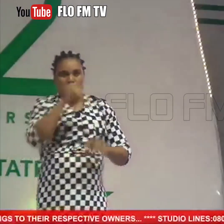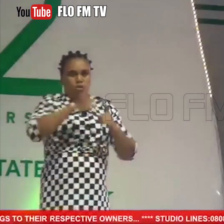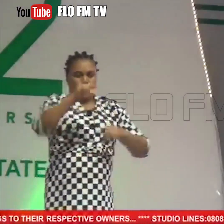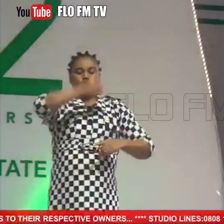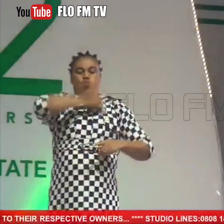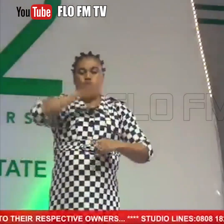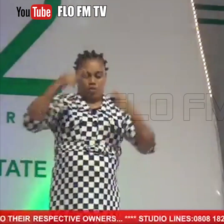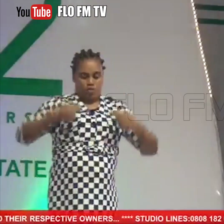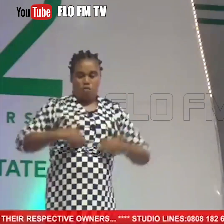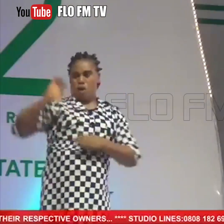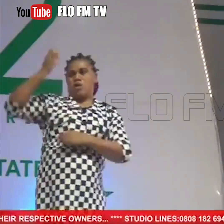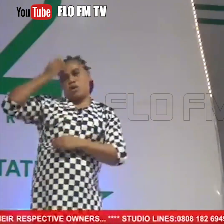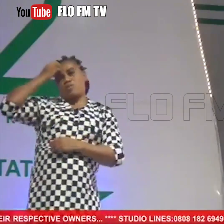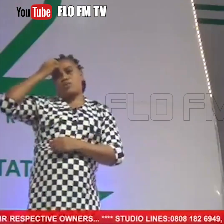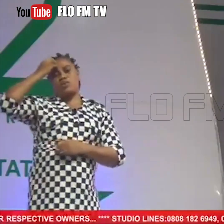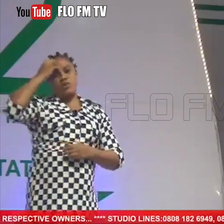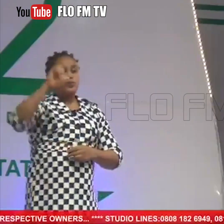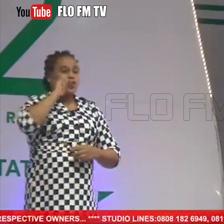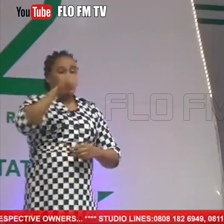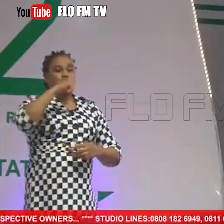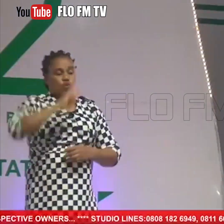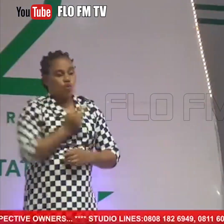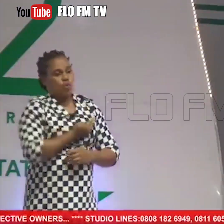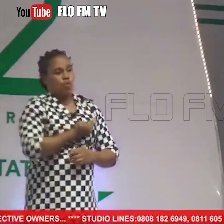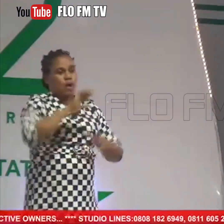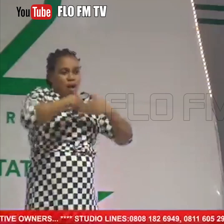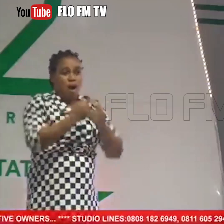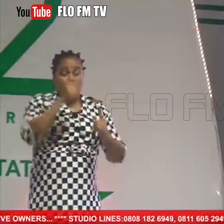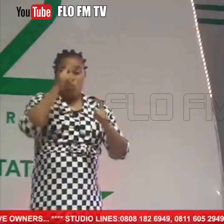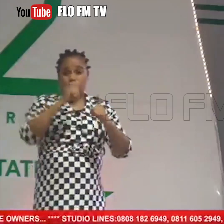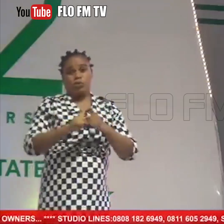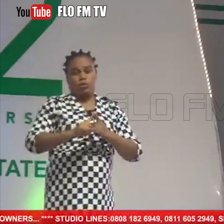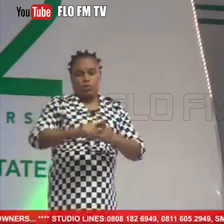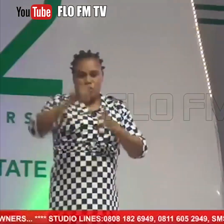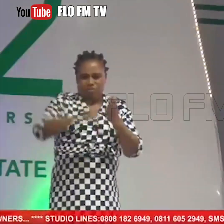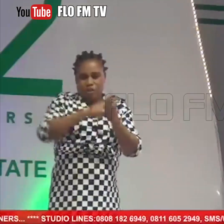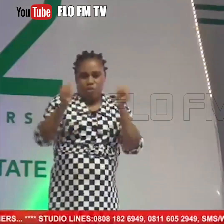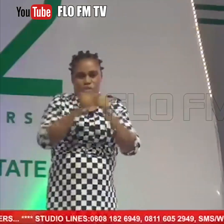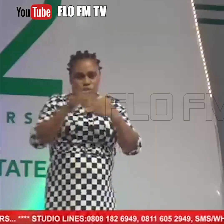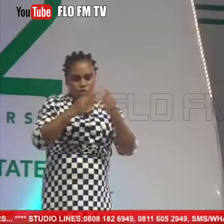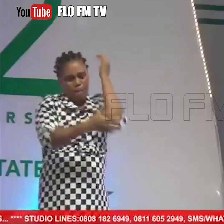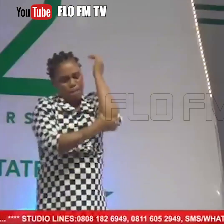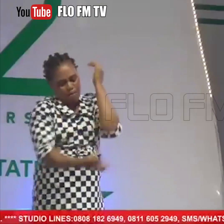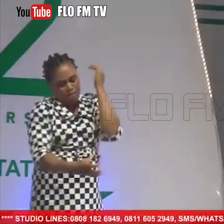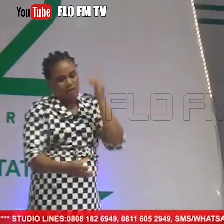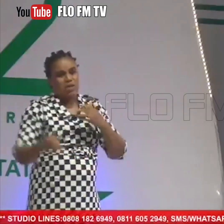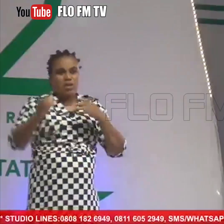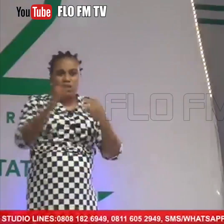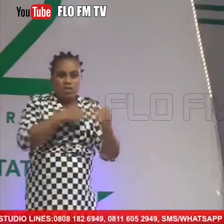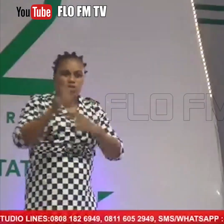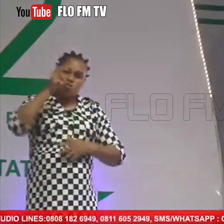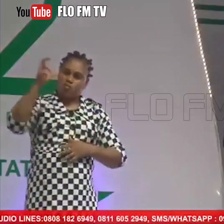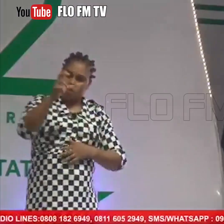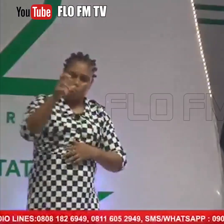the quality of the human capital. She's told us how to deal with issues of poverty, issues of